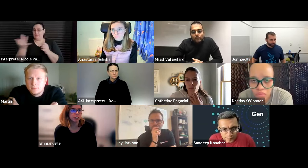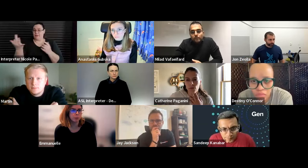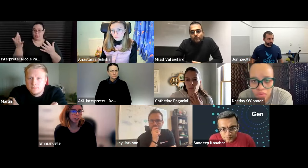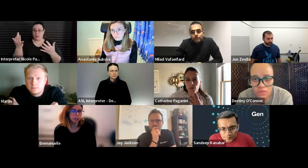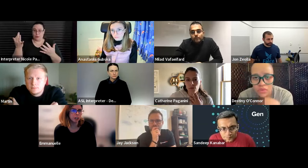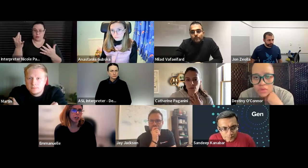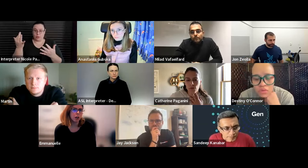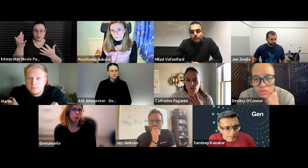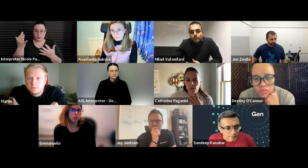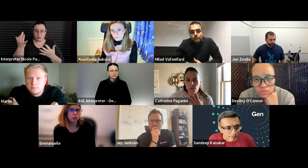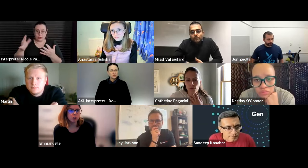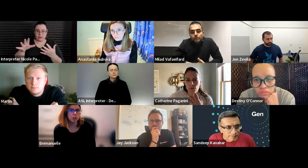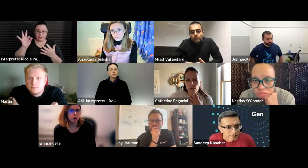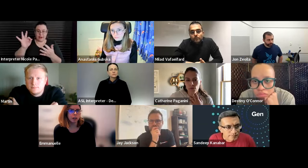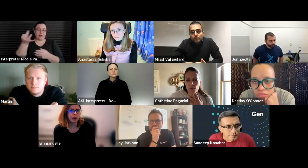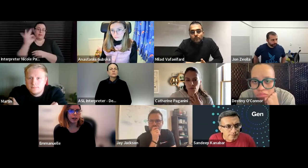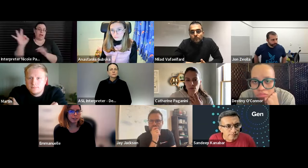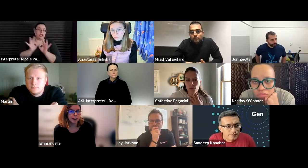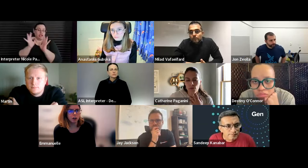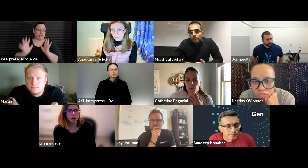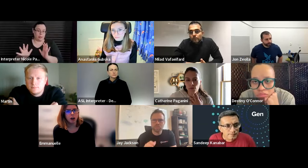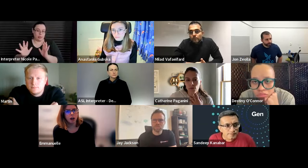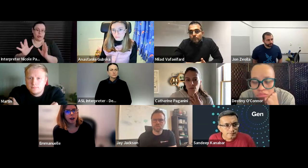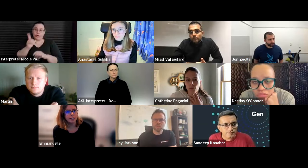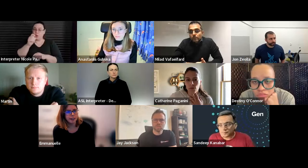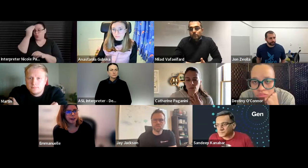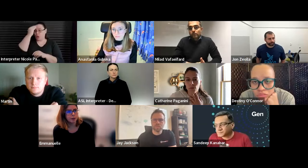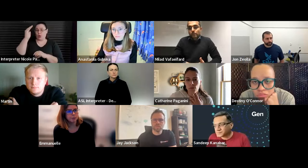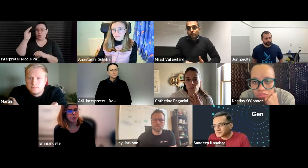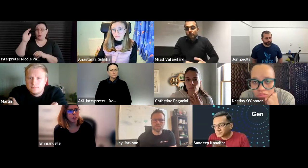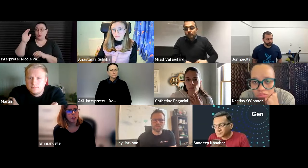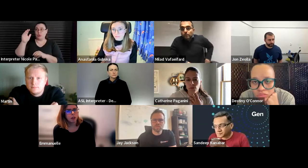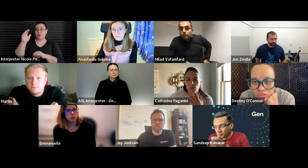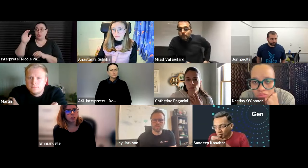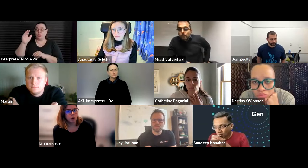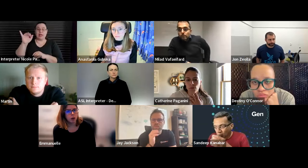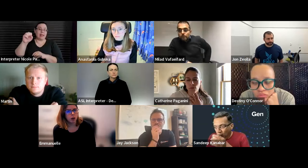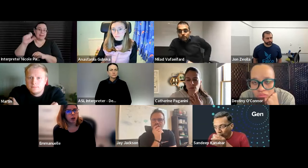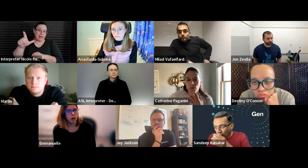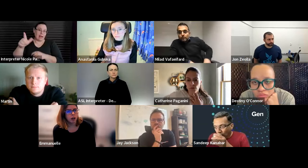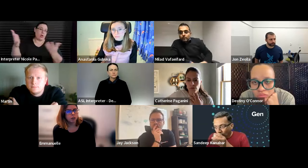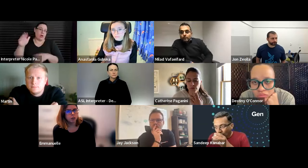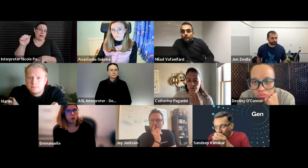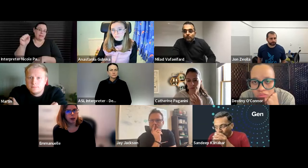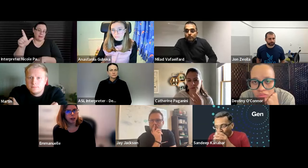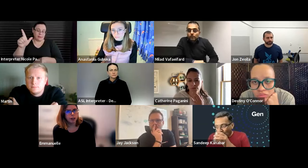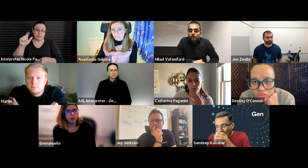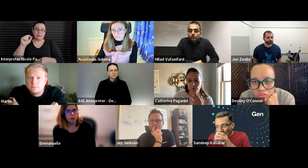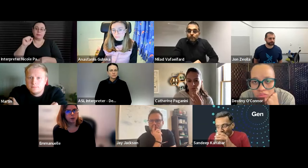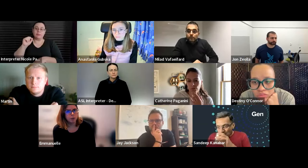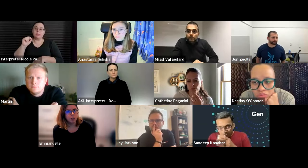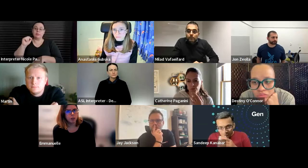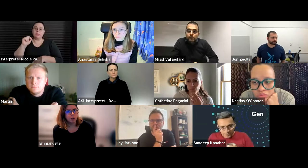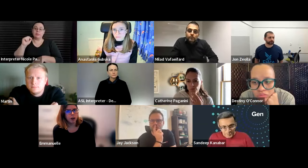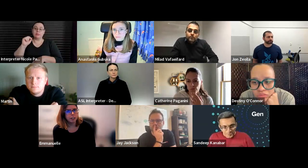french interpreter who knows the esl or i said don't uh so i